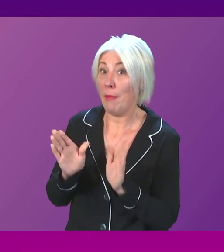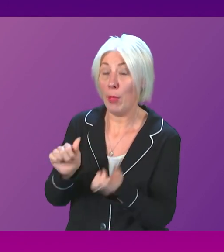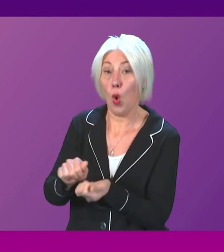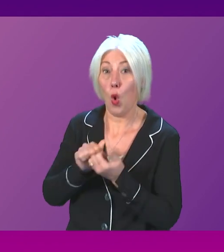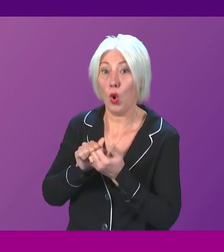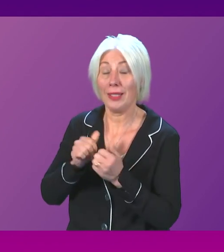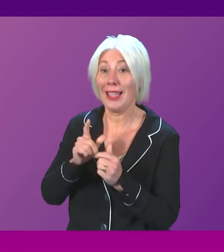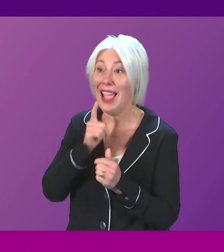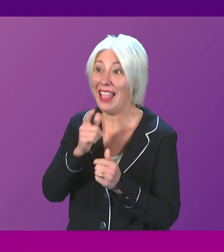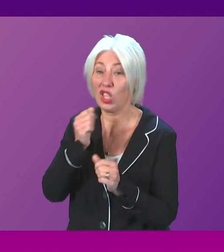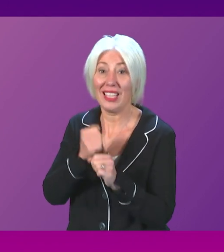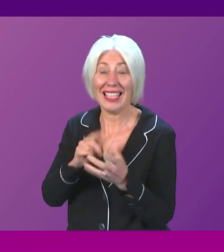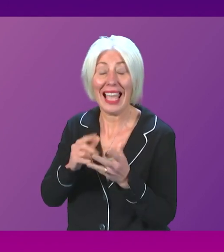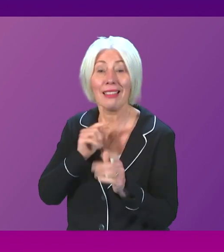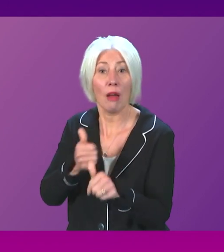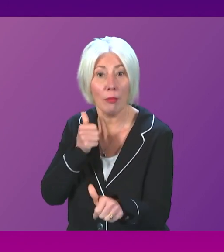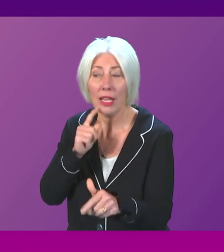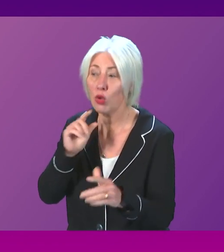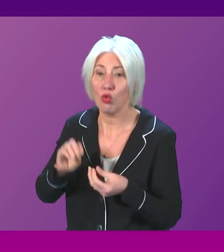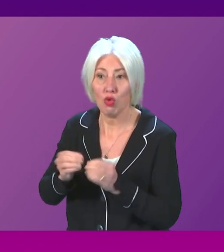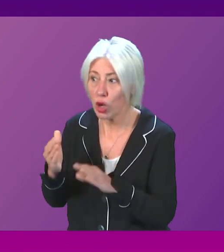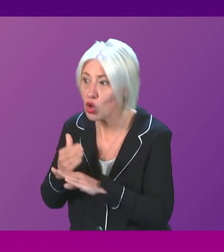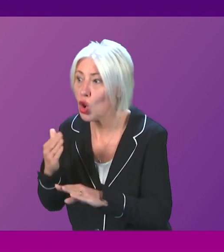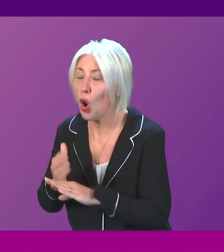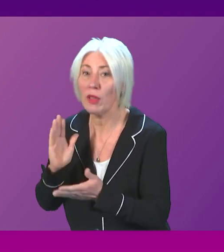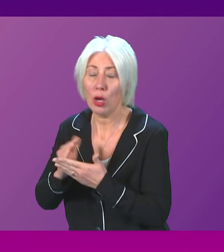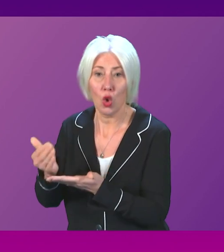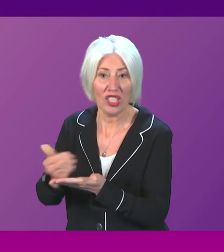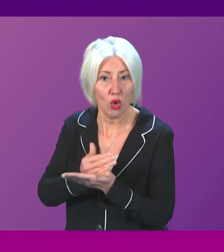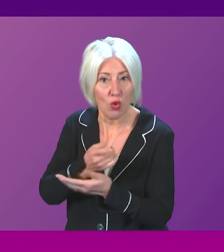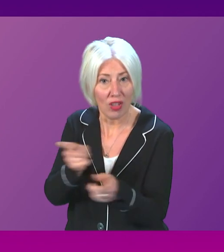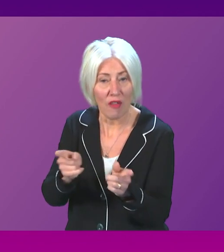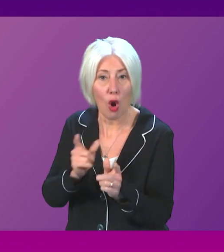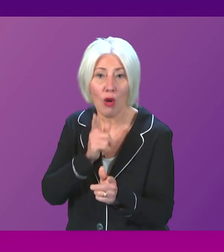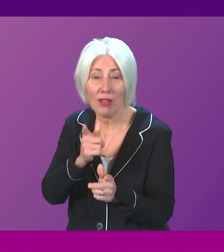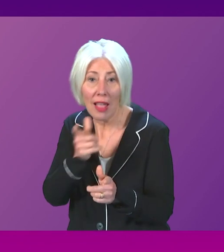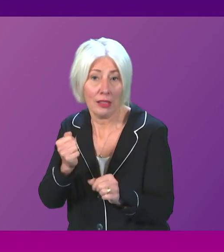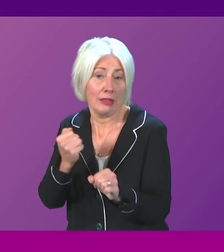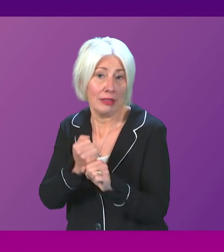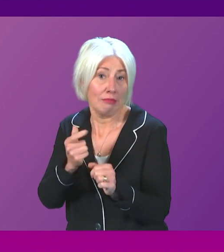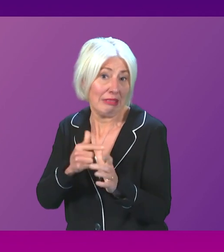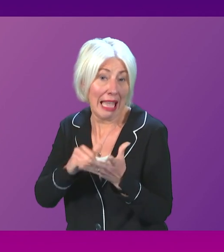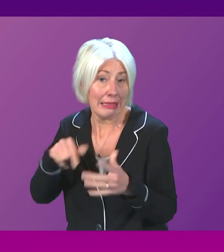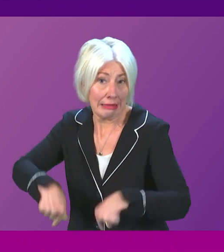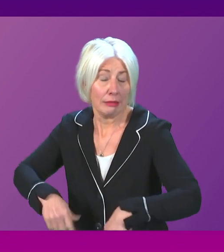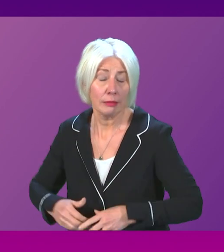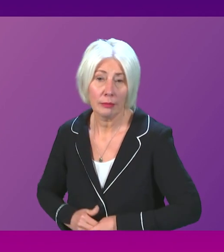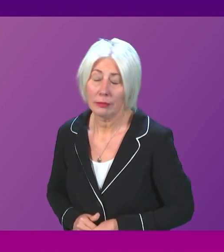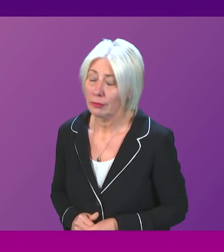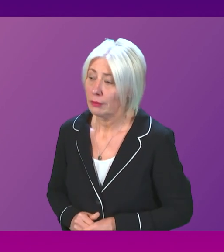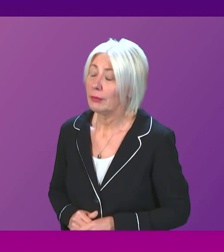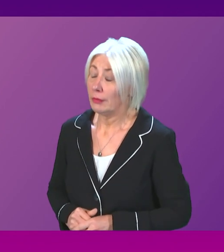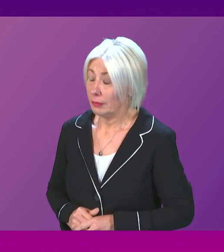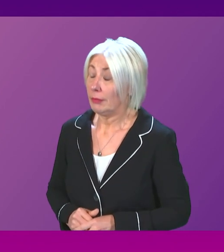to bring down bills, create jobs and deliver energy security? First Minister. Yes, I'm